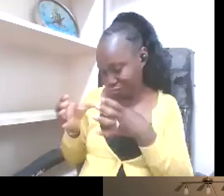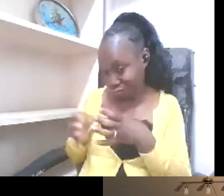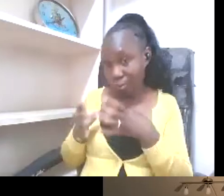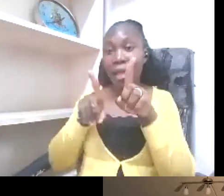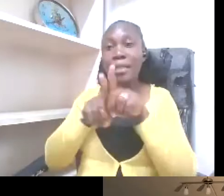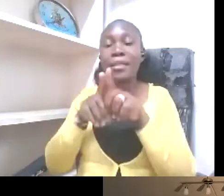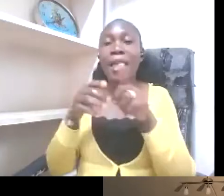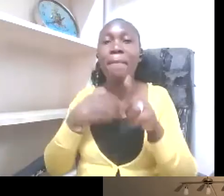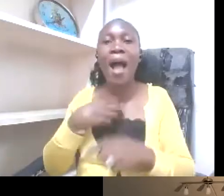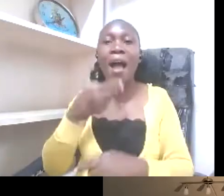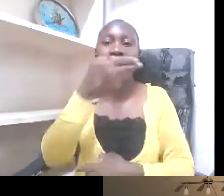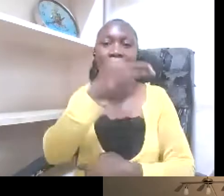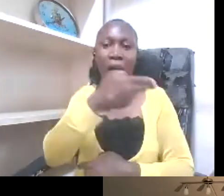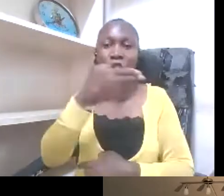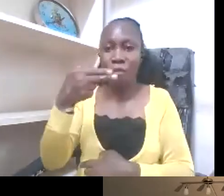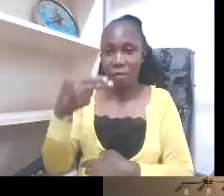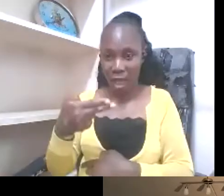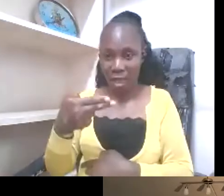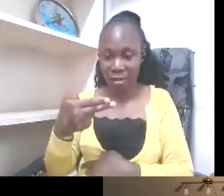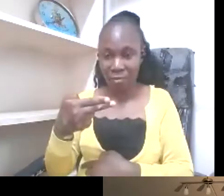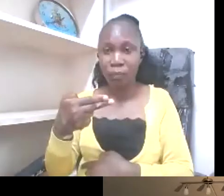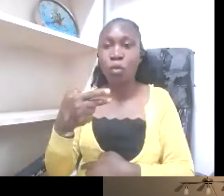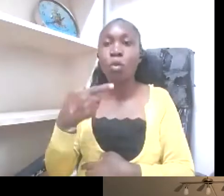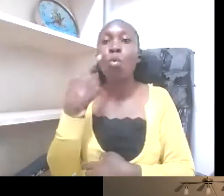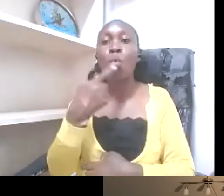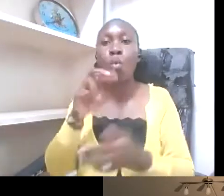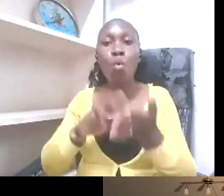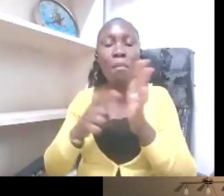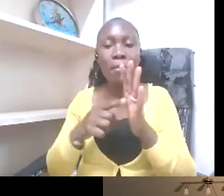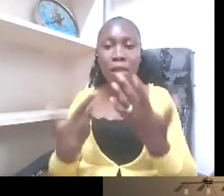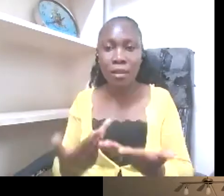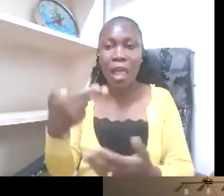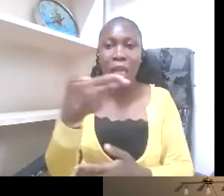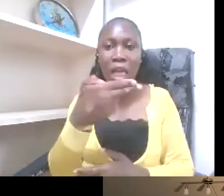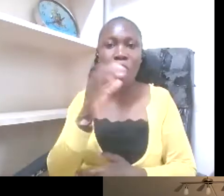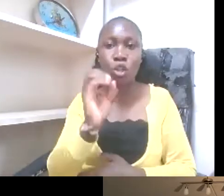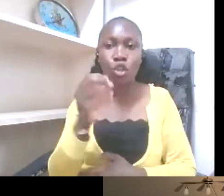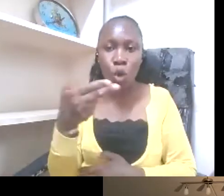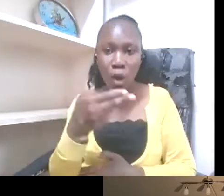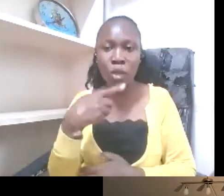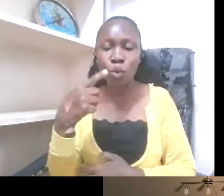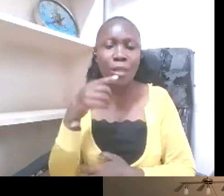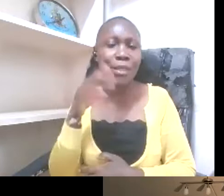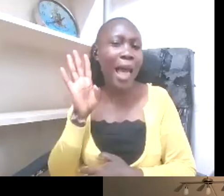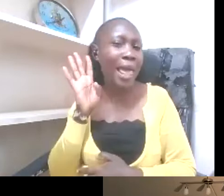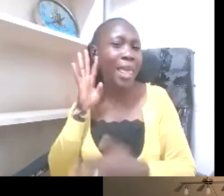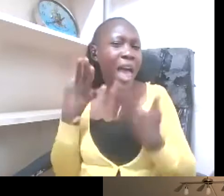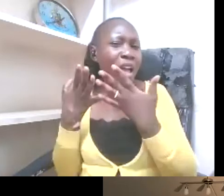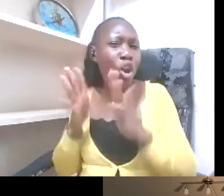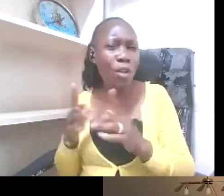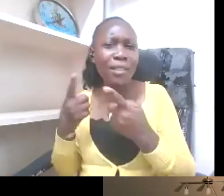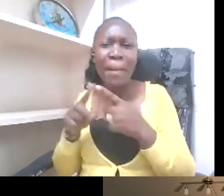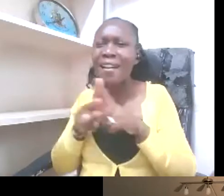which refers to a hearing loss that's actually not so severe. It's partial inability. could be one ear